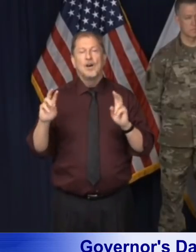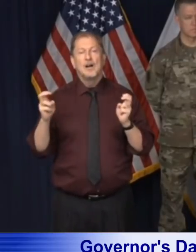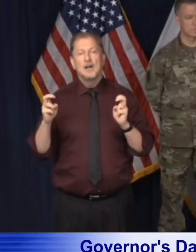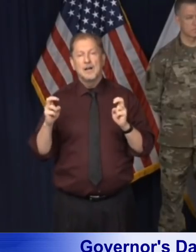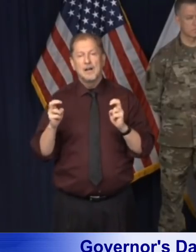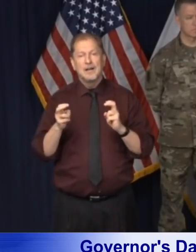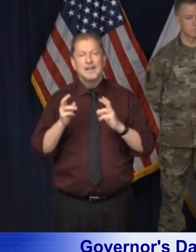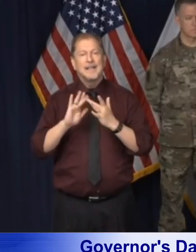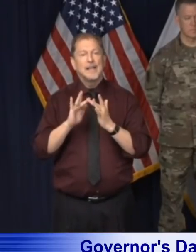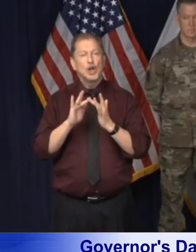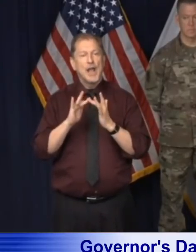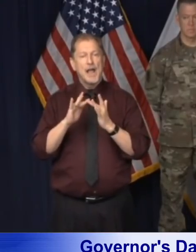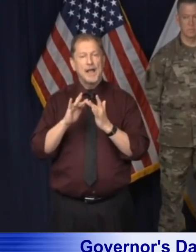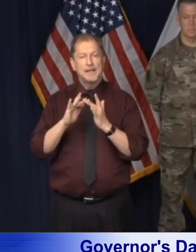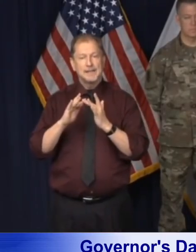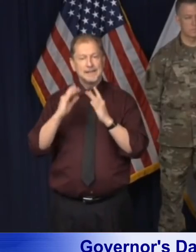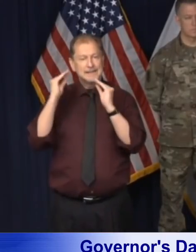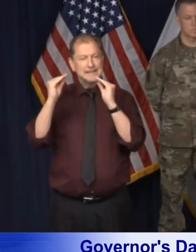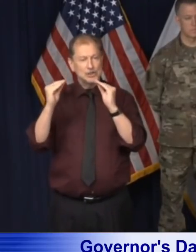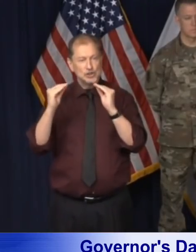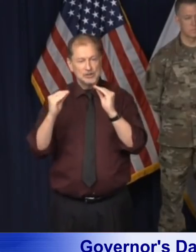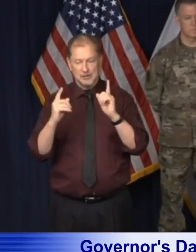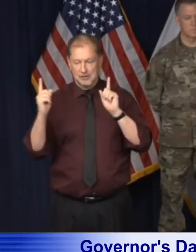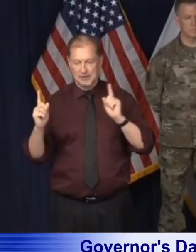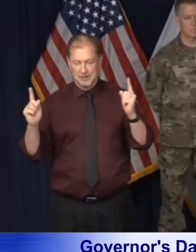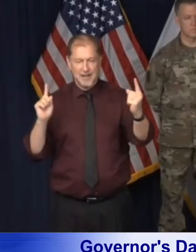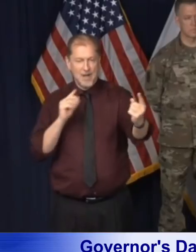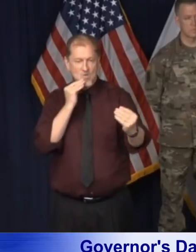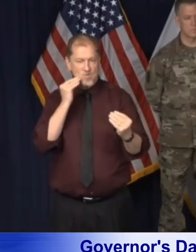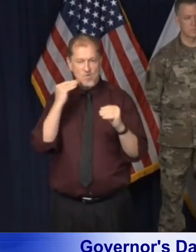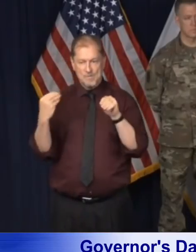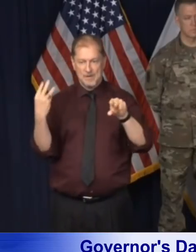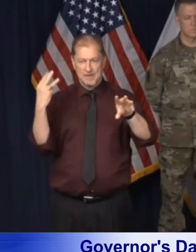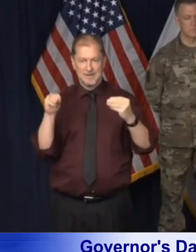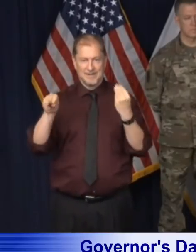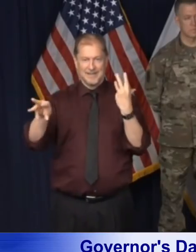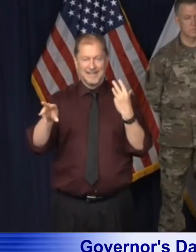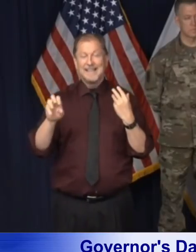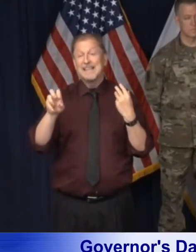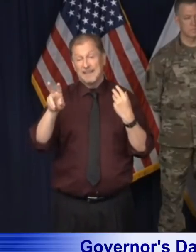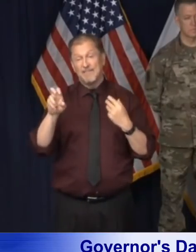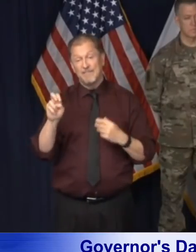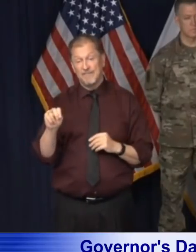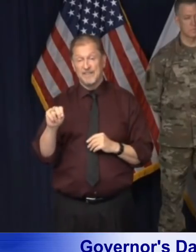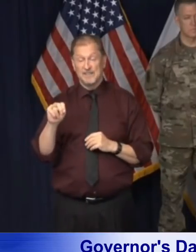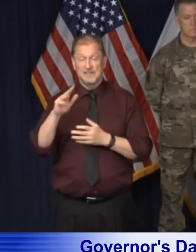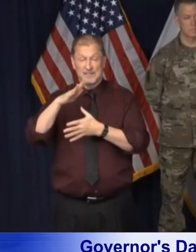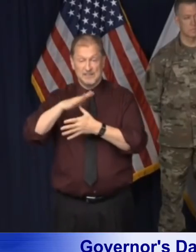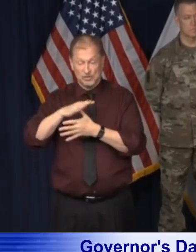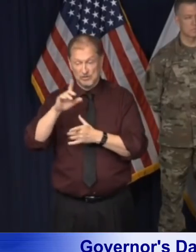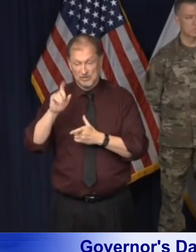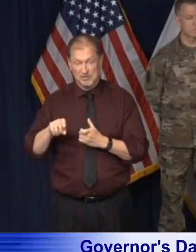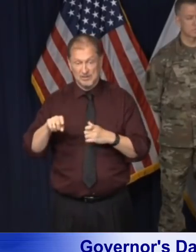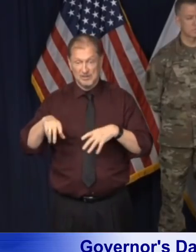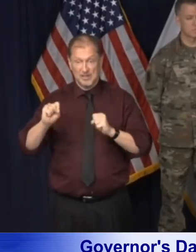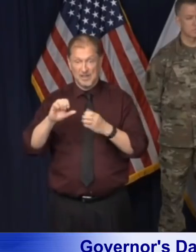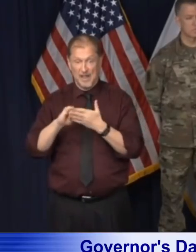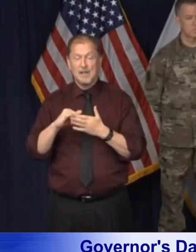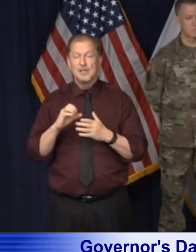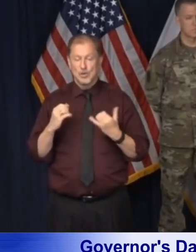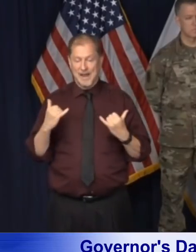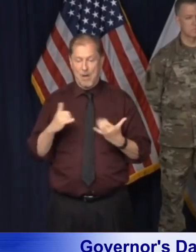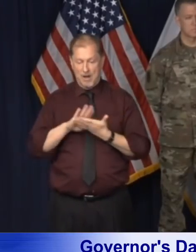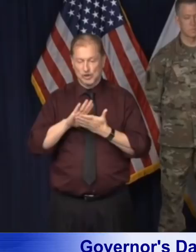kids. You know, even the seniors, uh, need to finish out the school year. And so, uh, that's been the focus of our education team. Um,